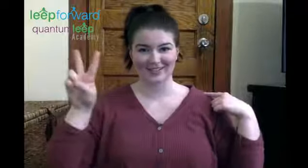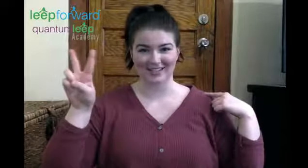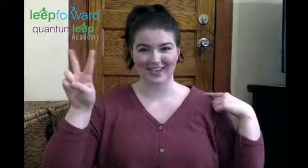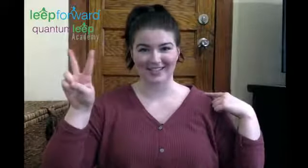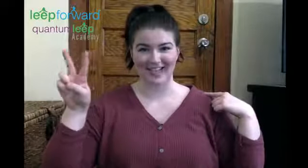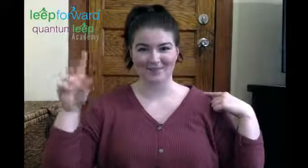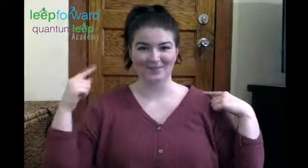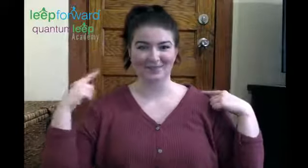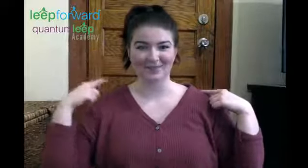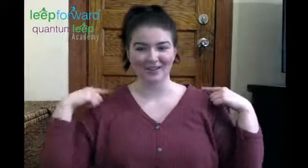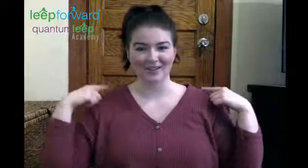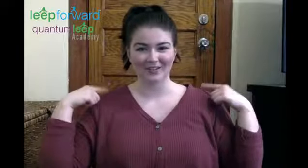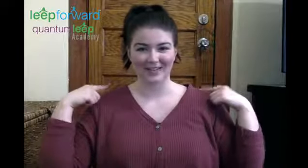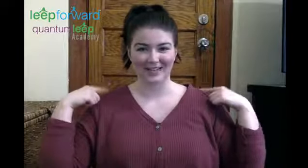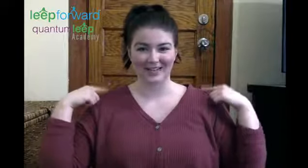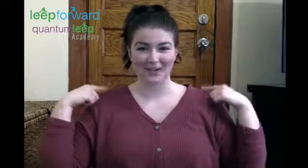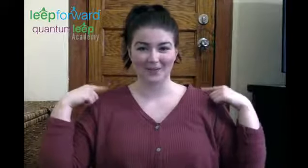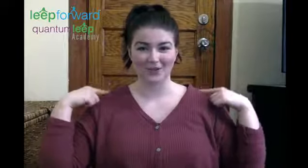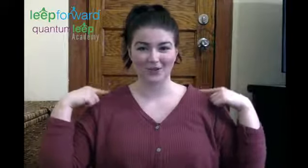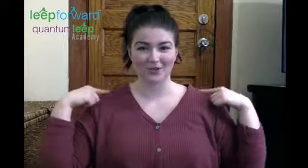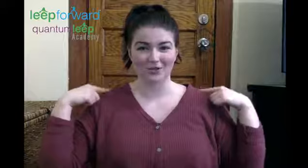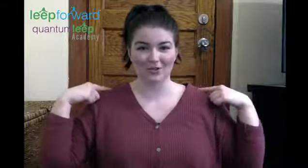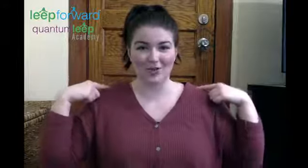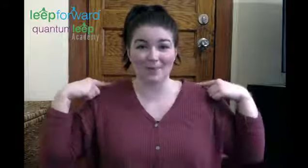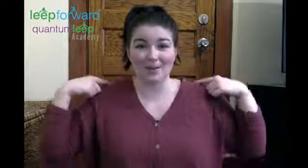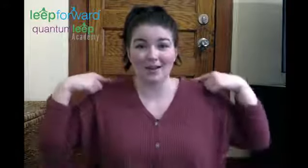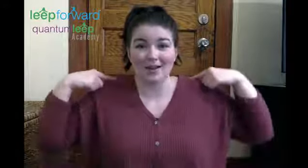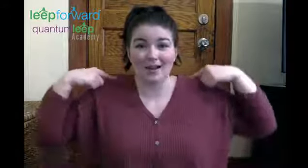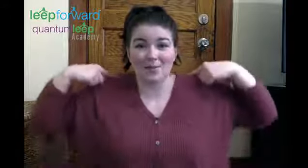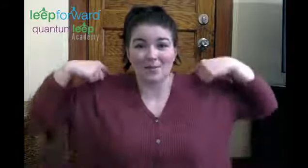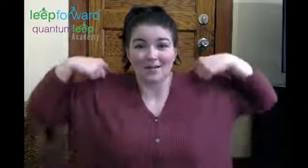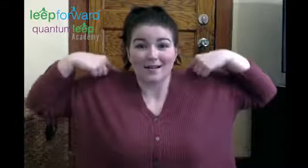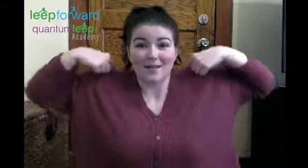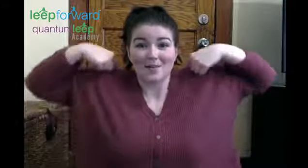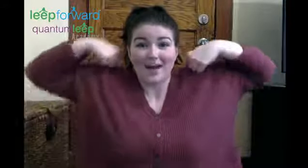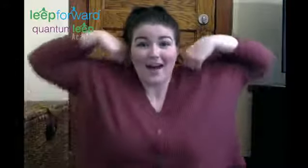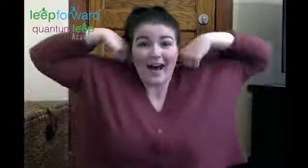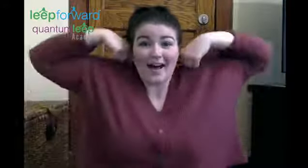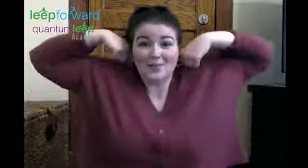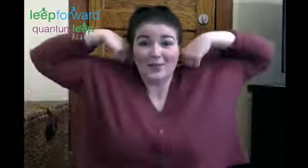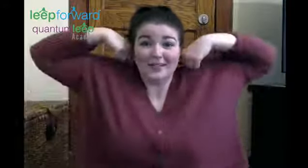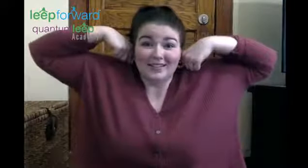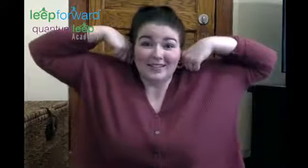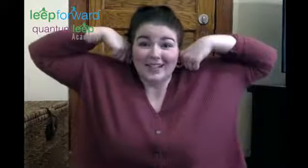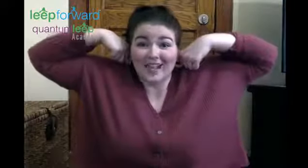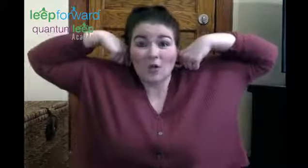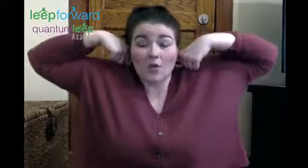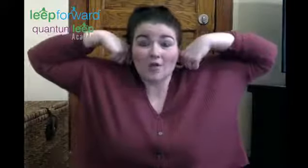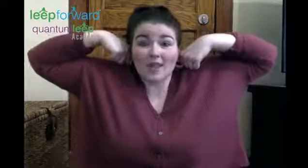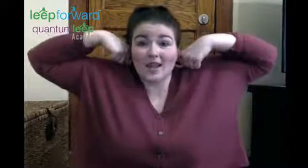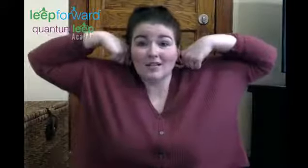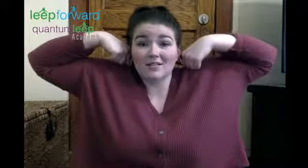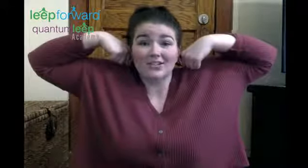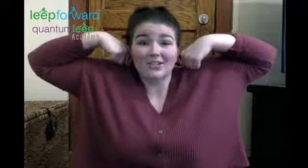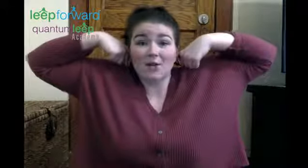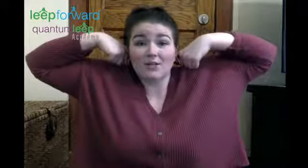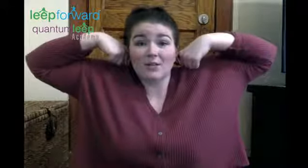it a second time. We're take the tops of our shoulders and go up, up, up, up, and hold them there. Hold them